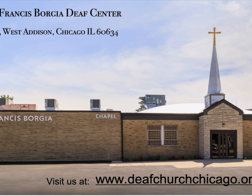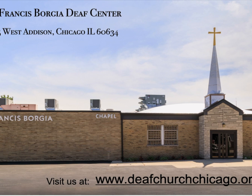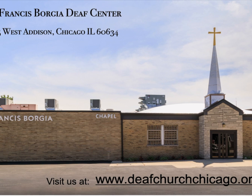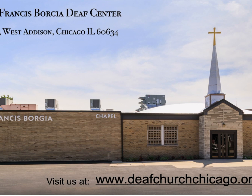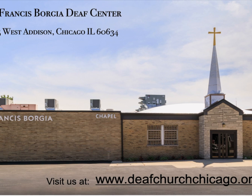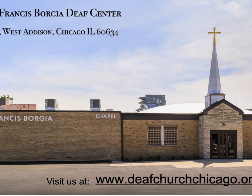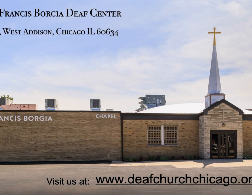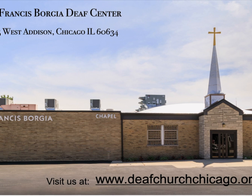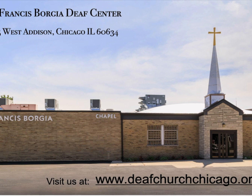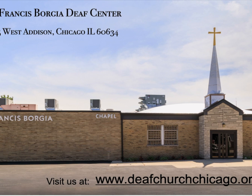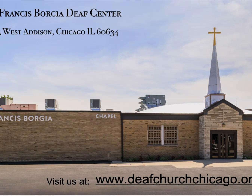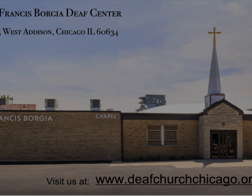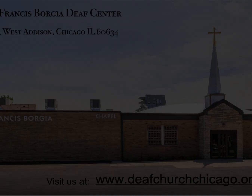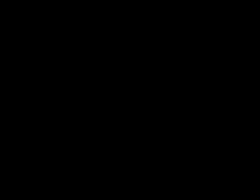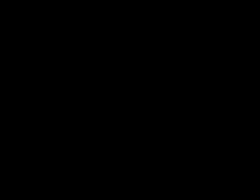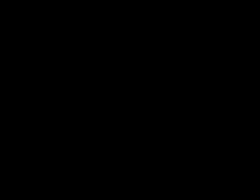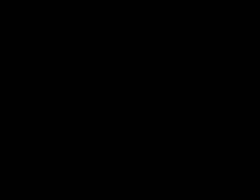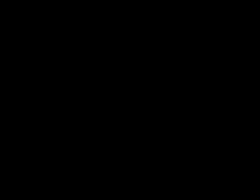again